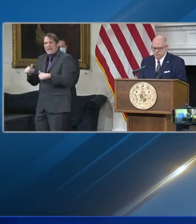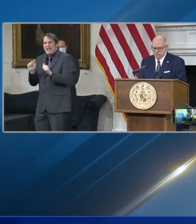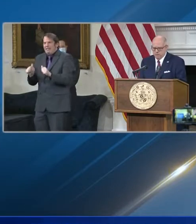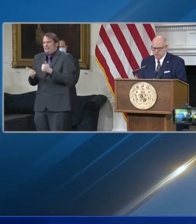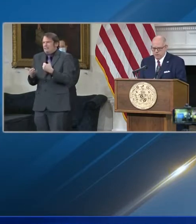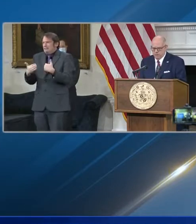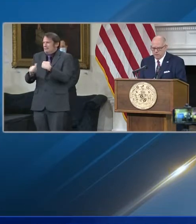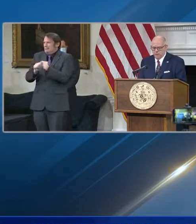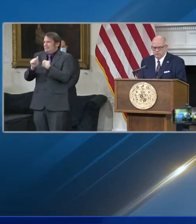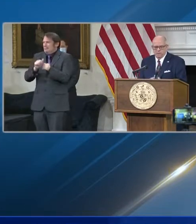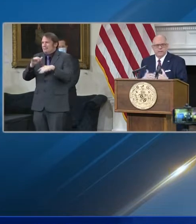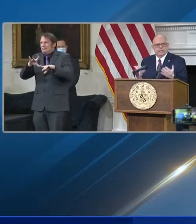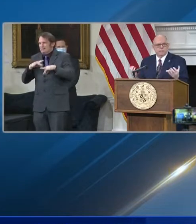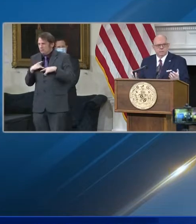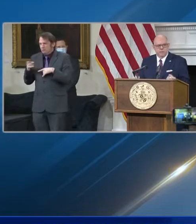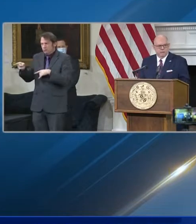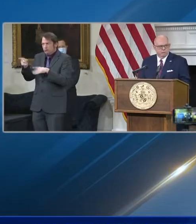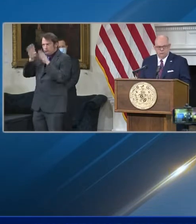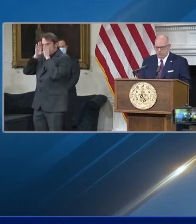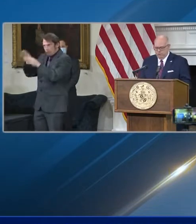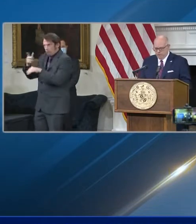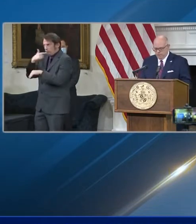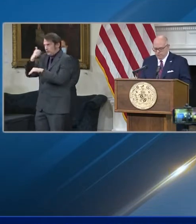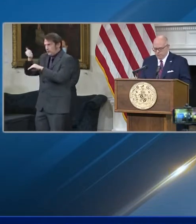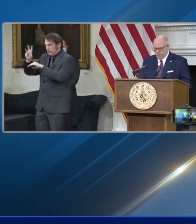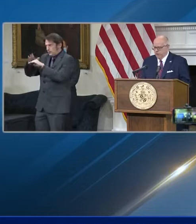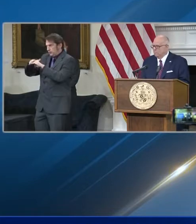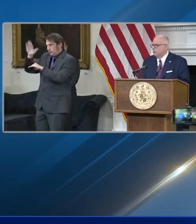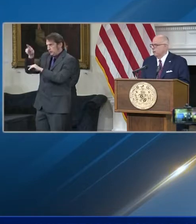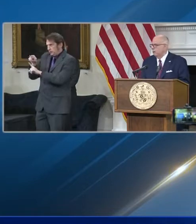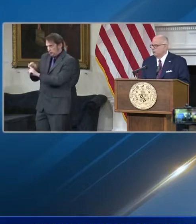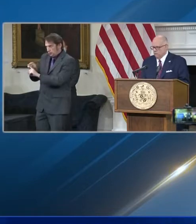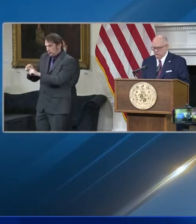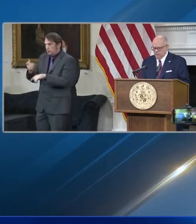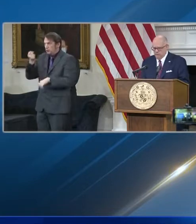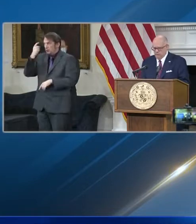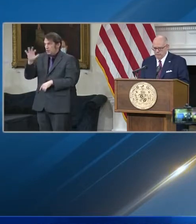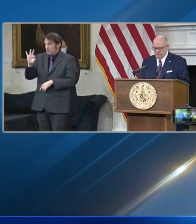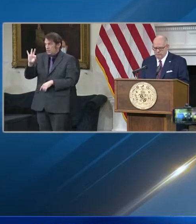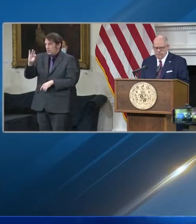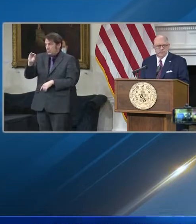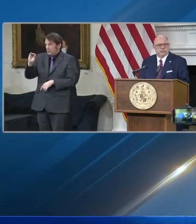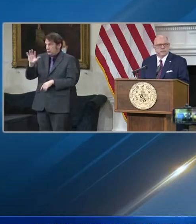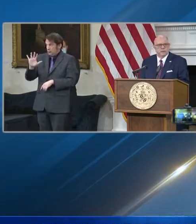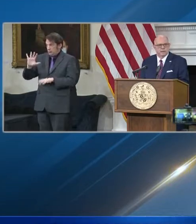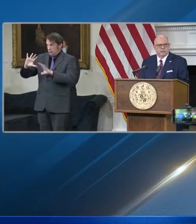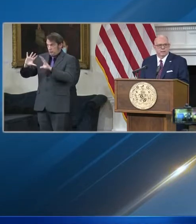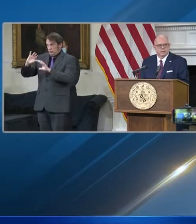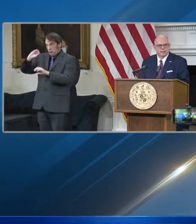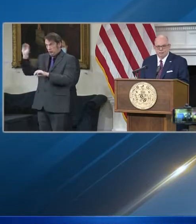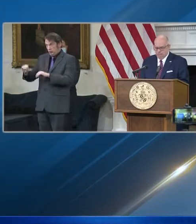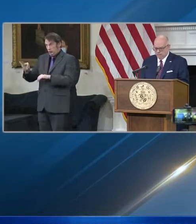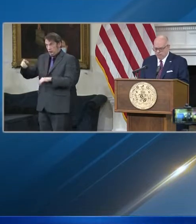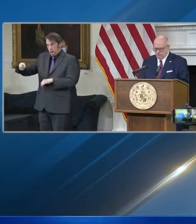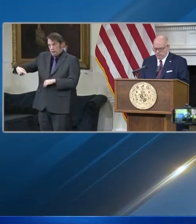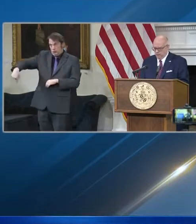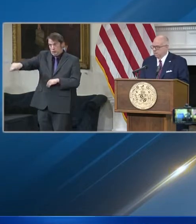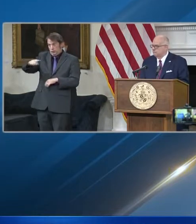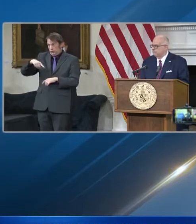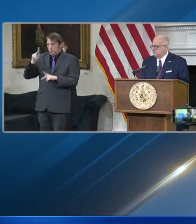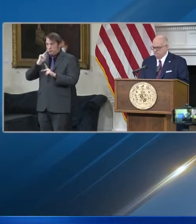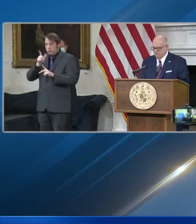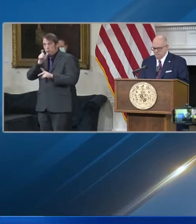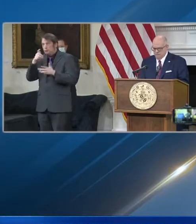According to the CDC, nearly 90% of all the individuals hospitalized for COVID-19 have had an underlying medical